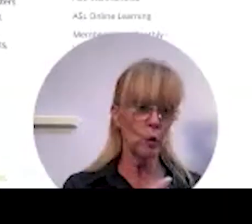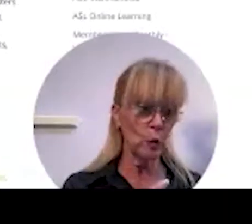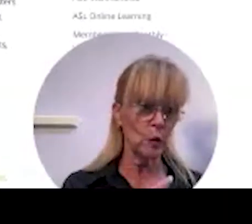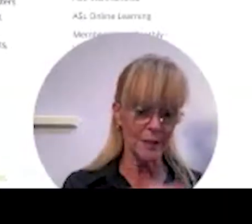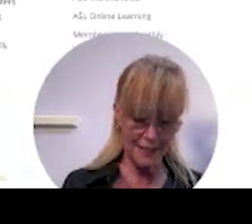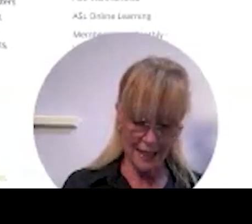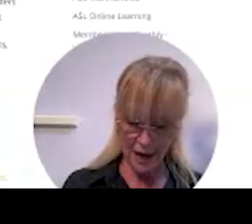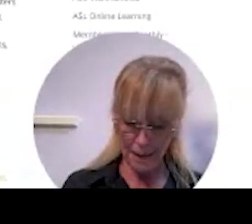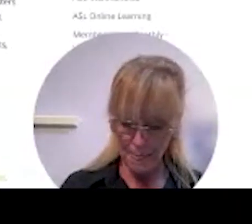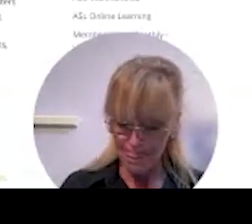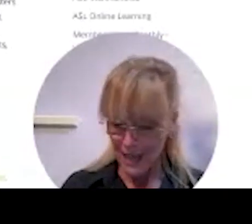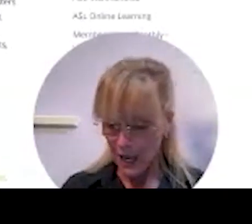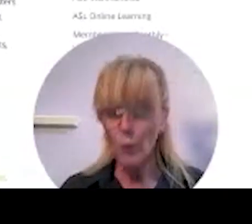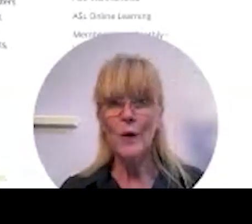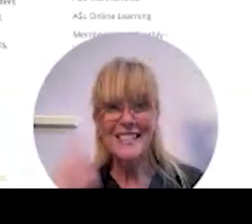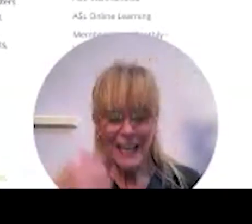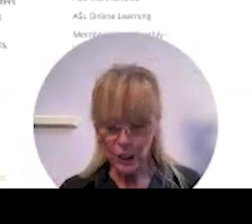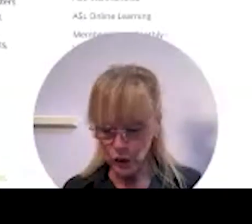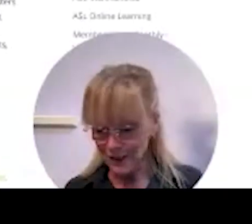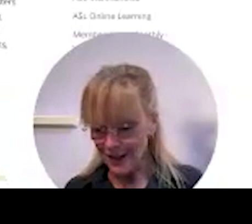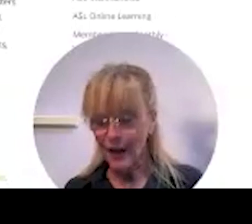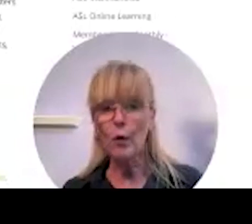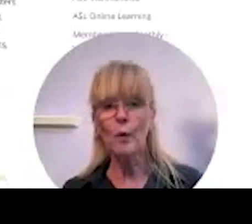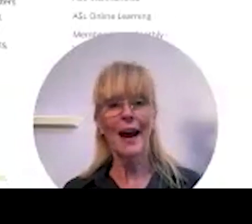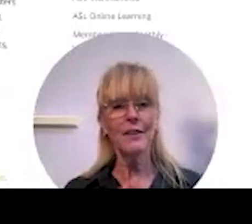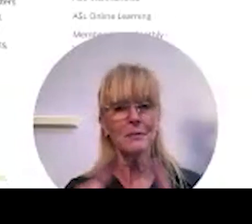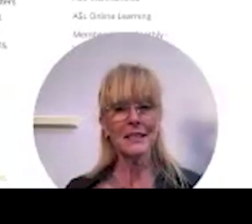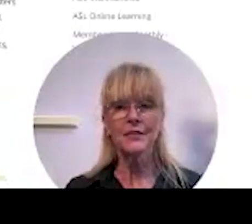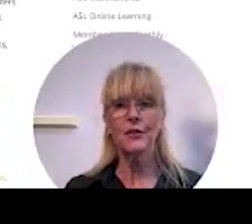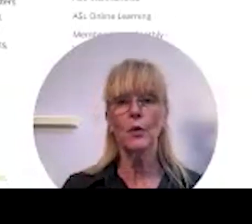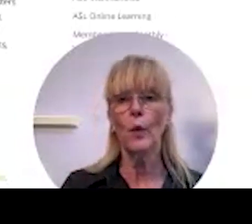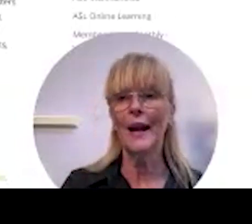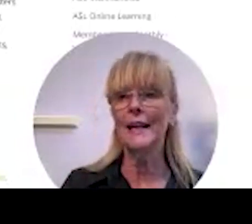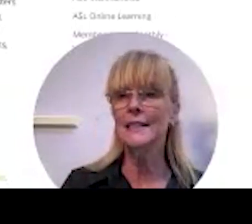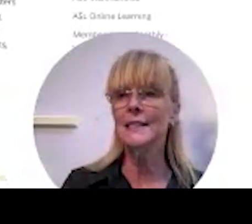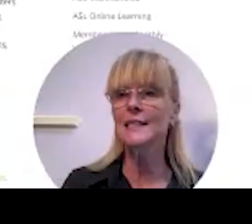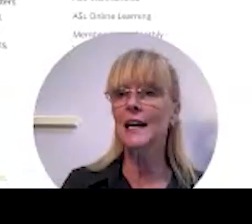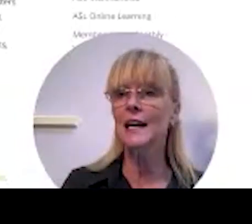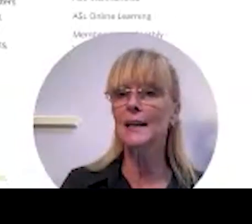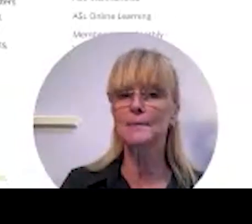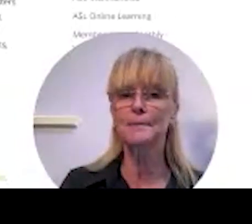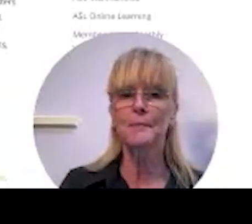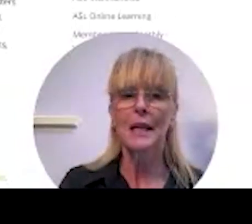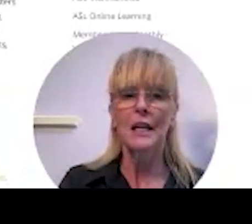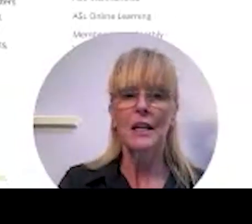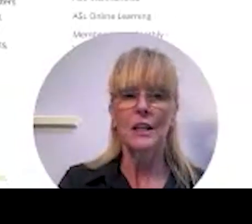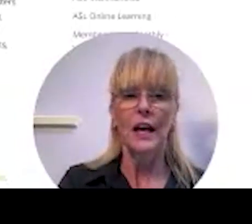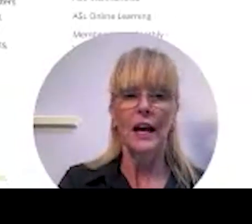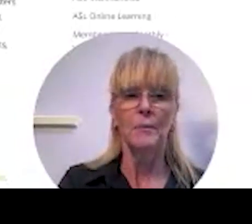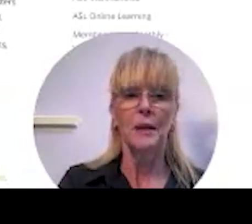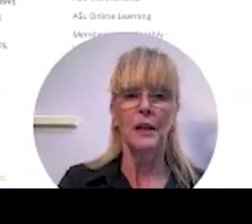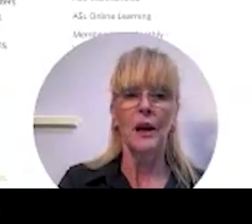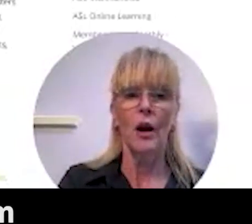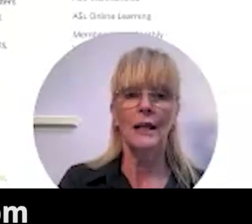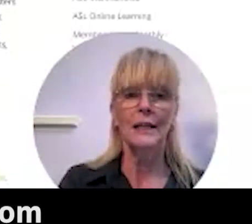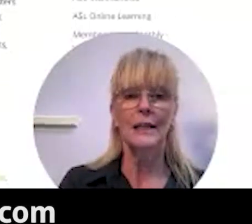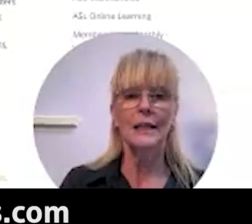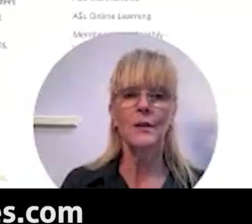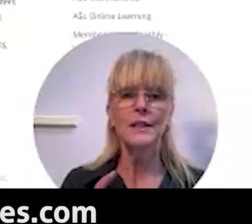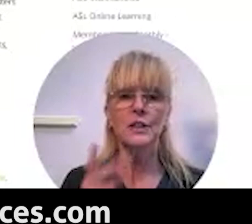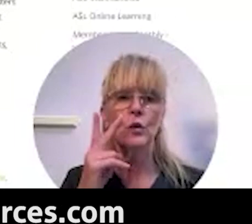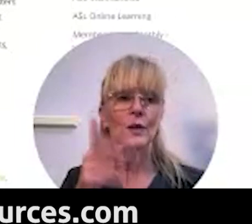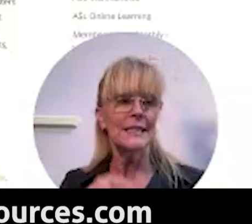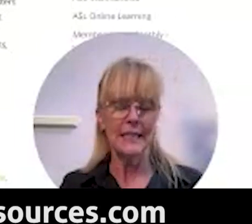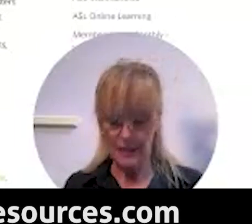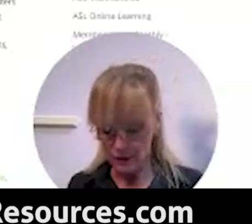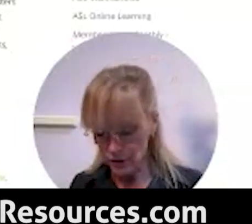rules set up and what does that look like well we have them in different ways um I'm gonna click